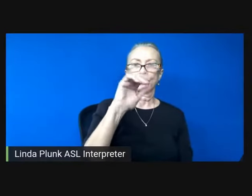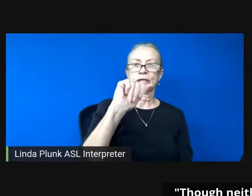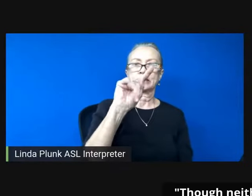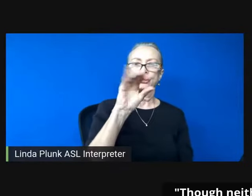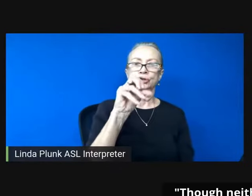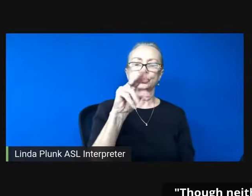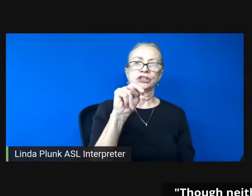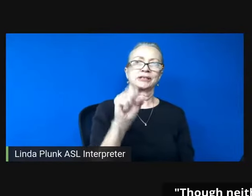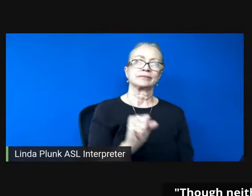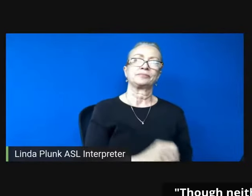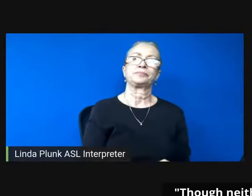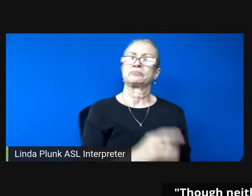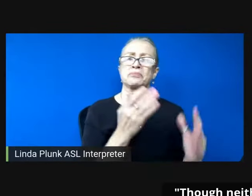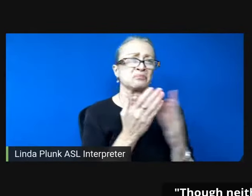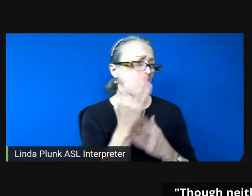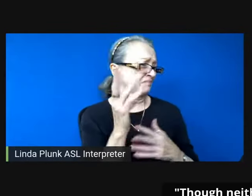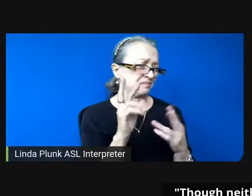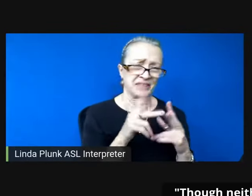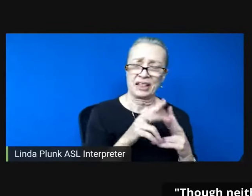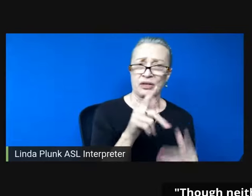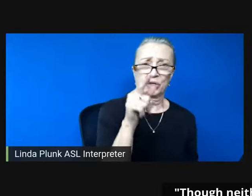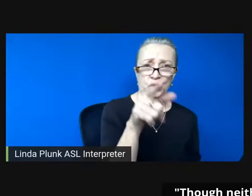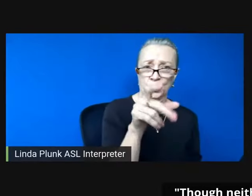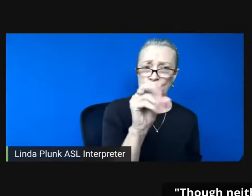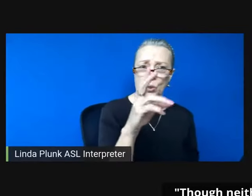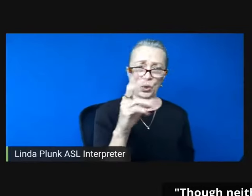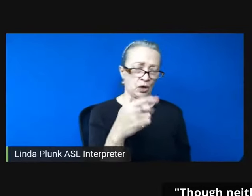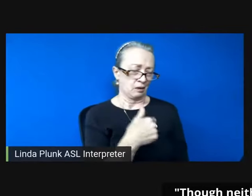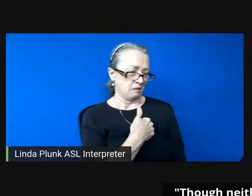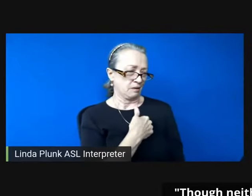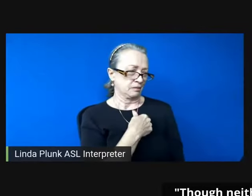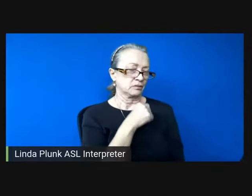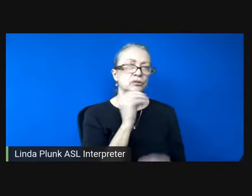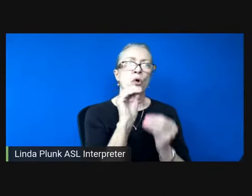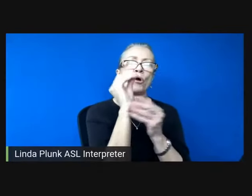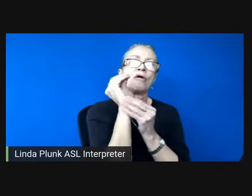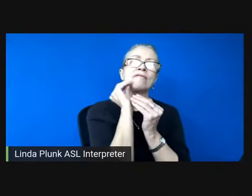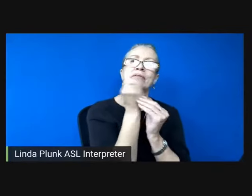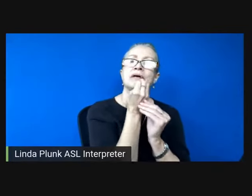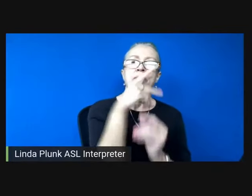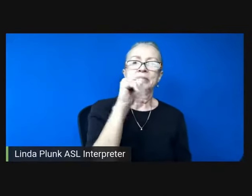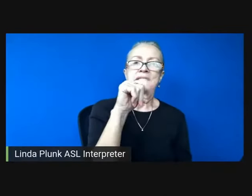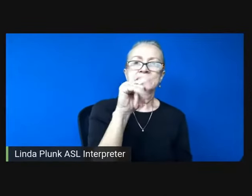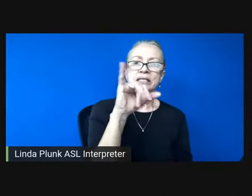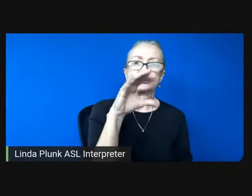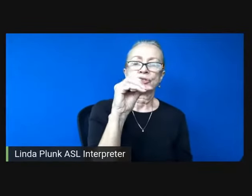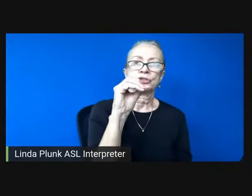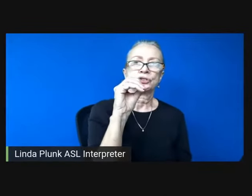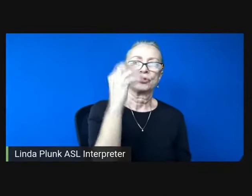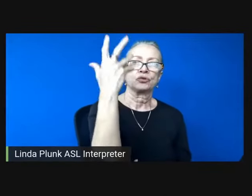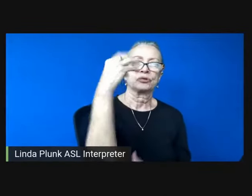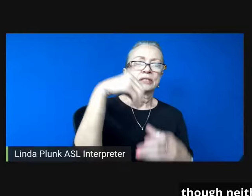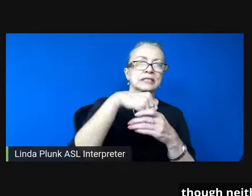though neither you nor i saw flowering pistachio trees in the hanging gardens of babylon